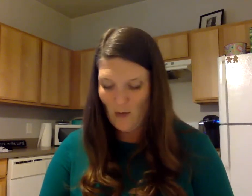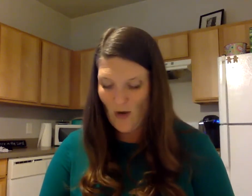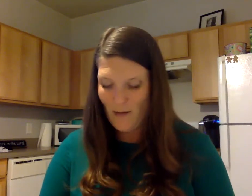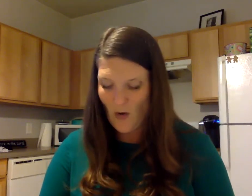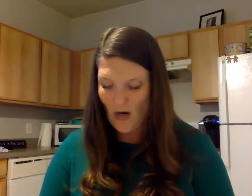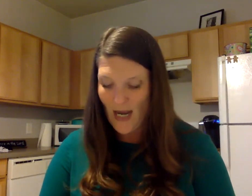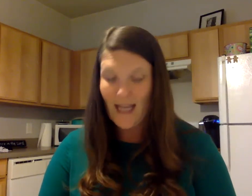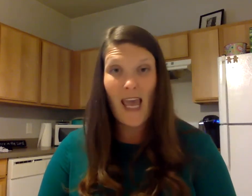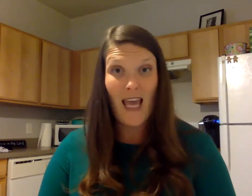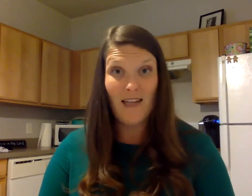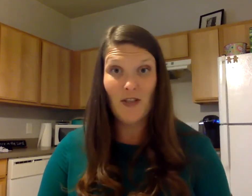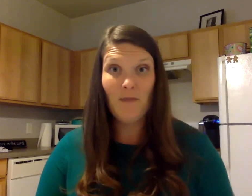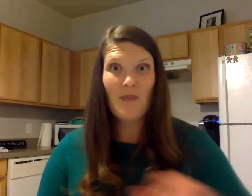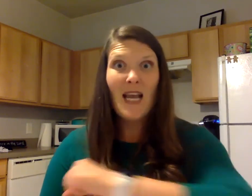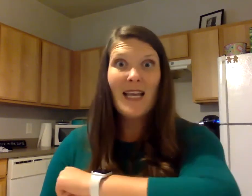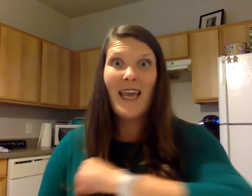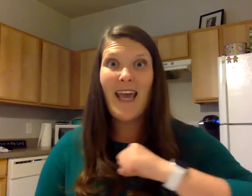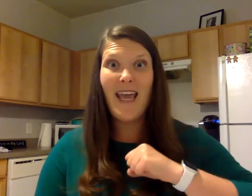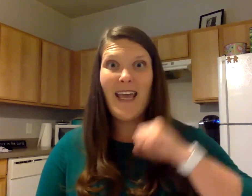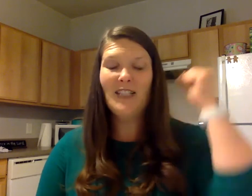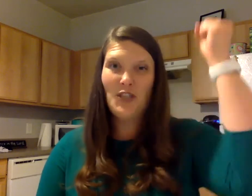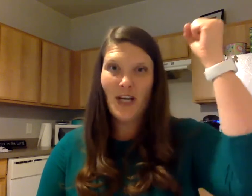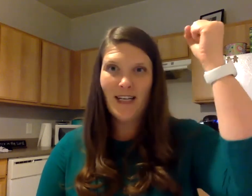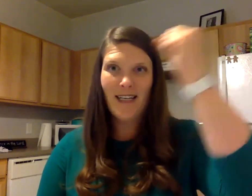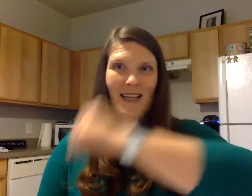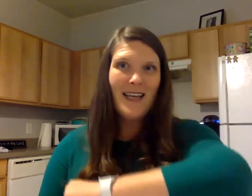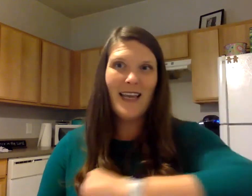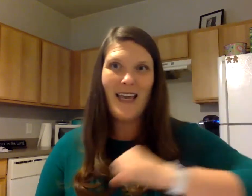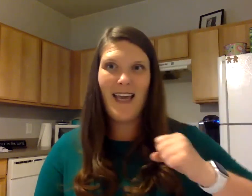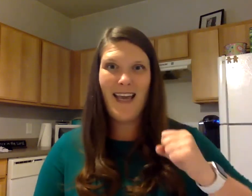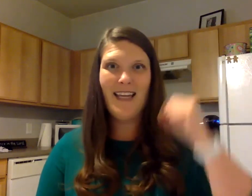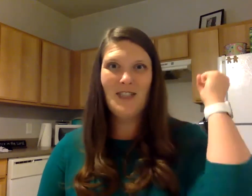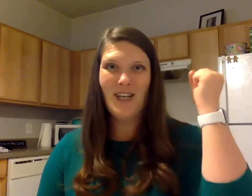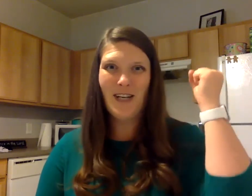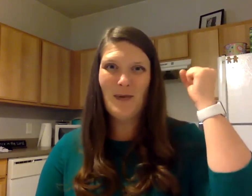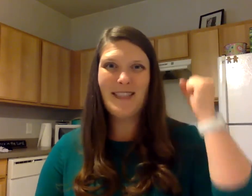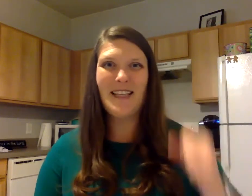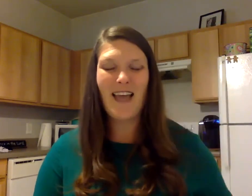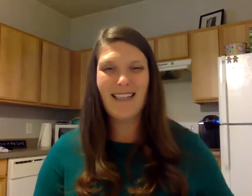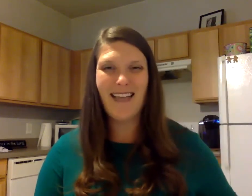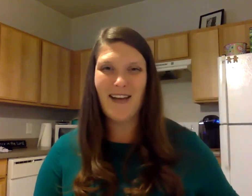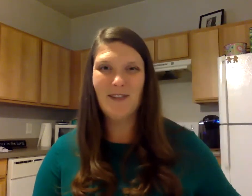sevenación quýt what's the last sound